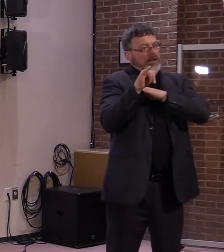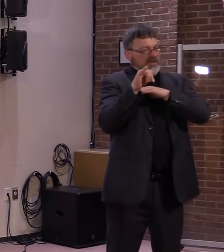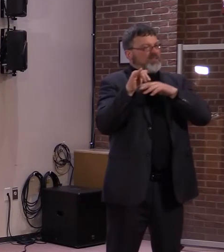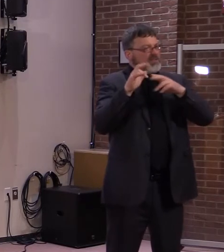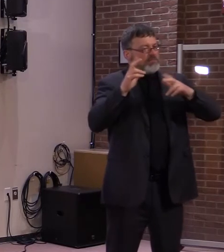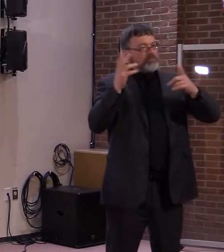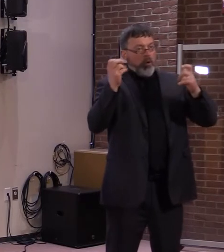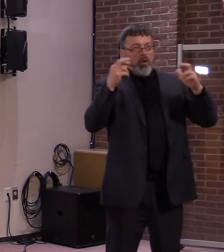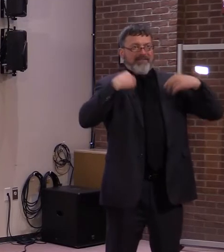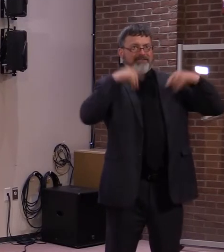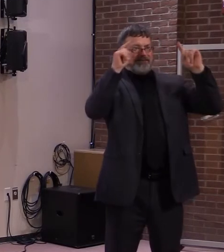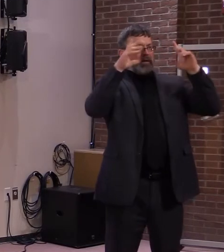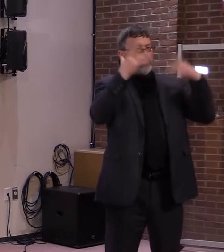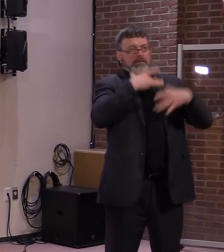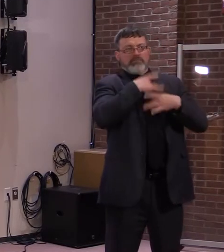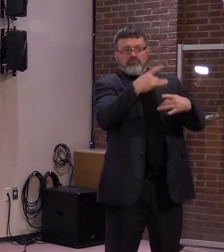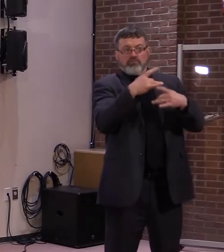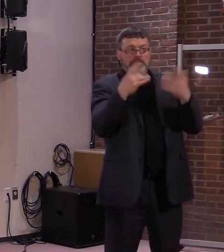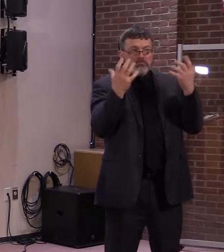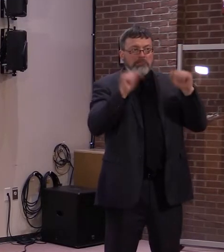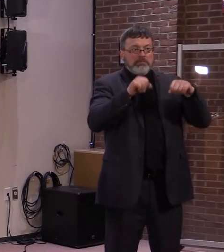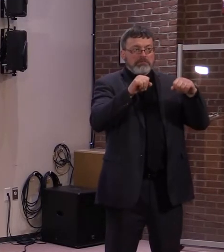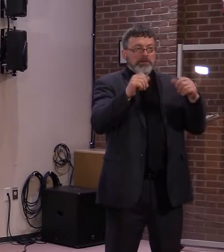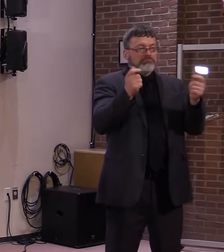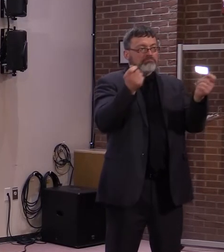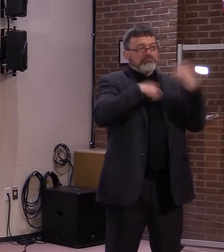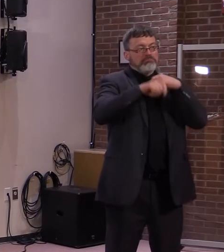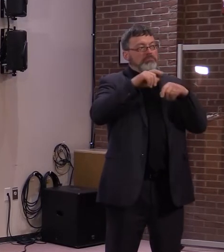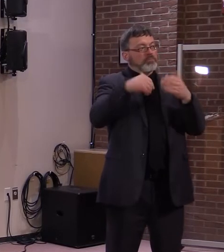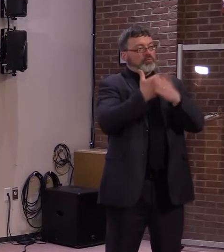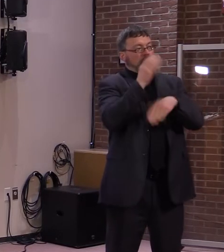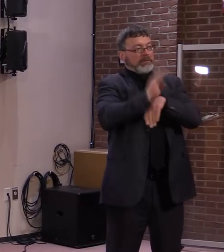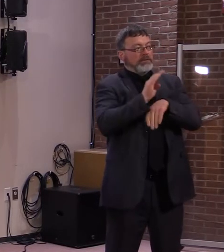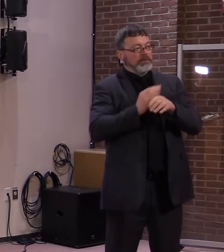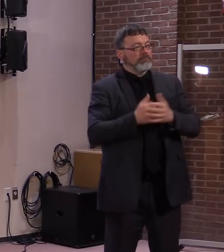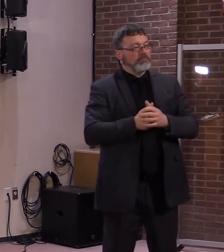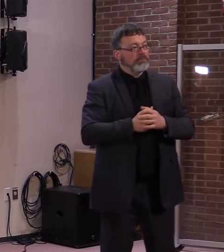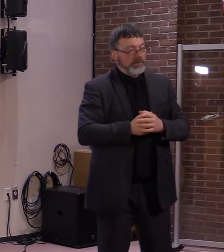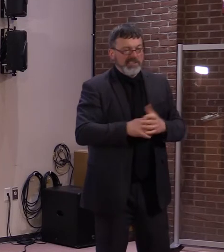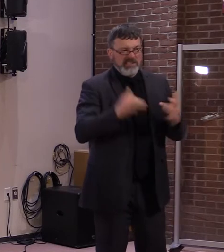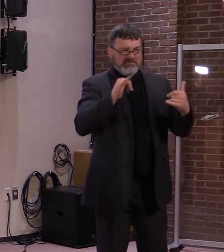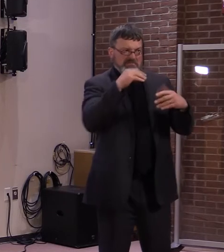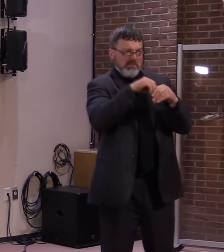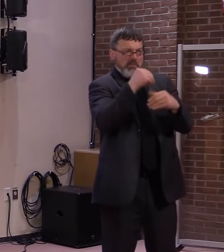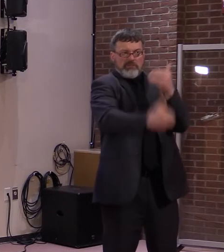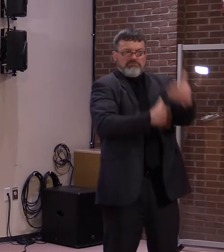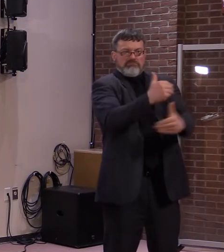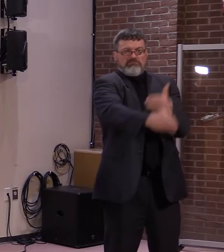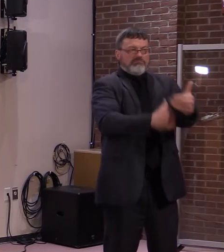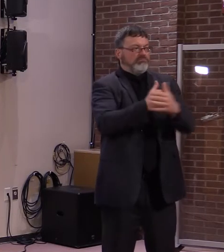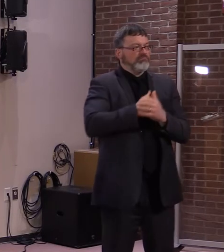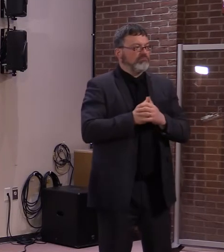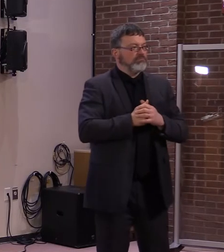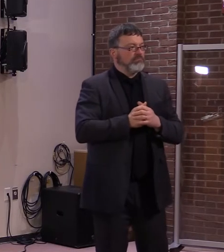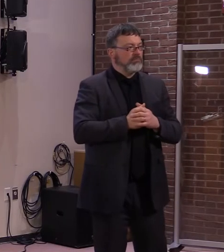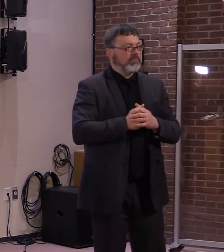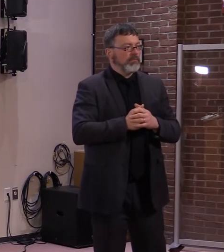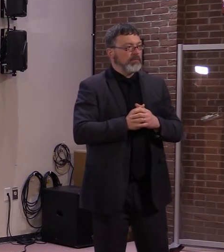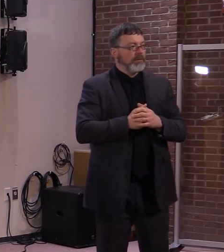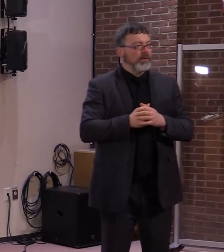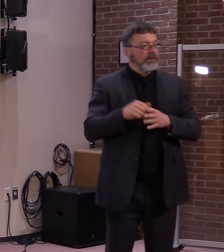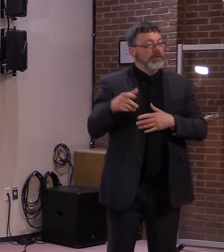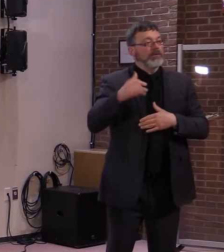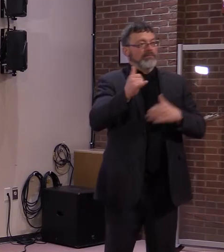we saw hands on deck. And if I could just add, and I'm sorry, this is Michael Harrington. I couldn't get to my